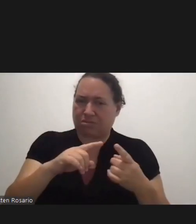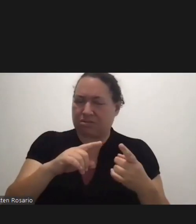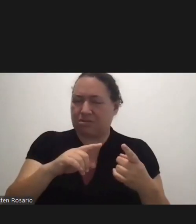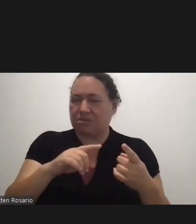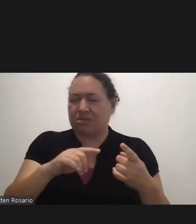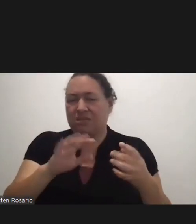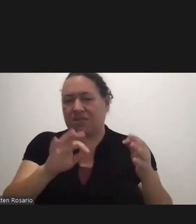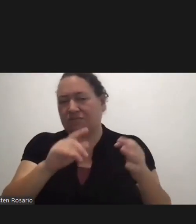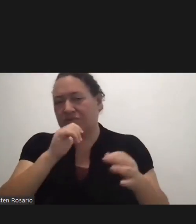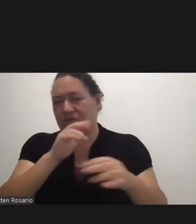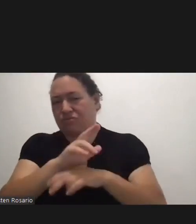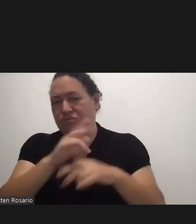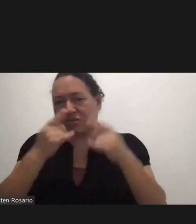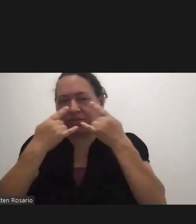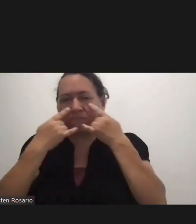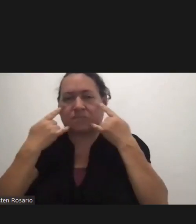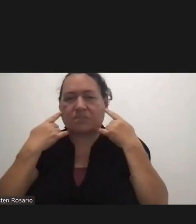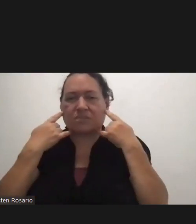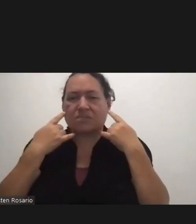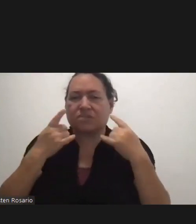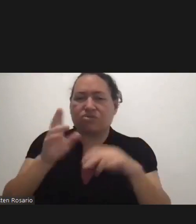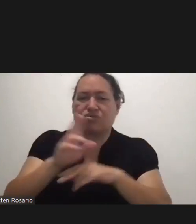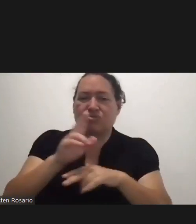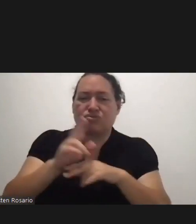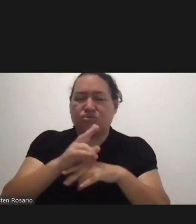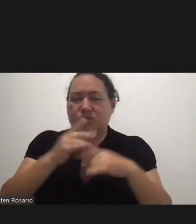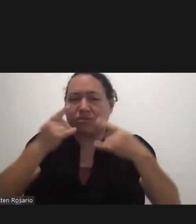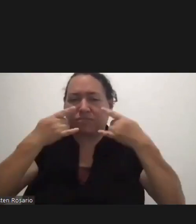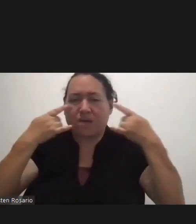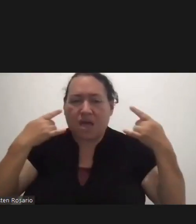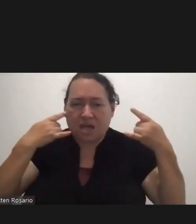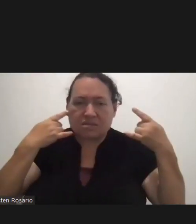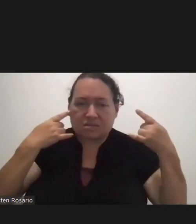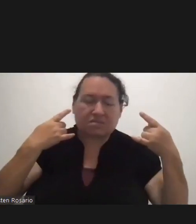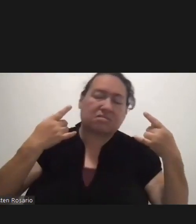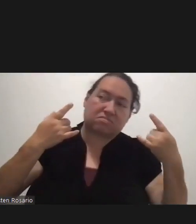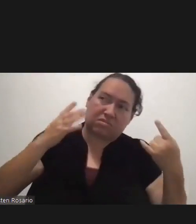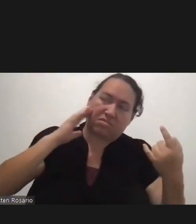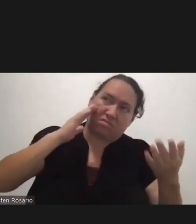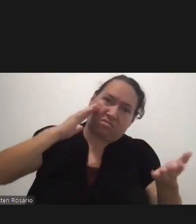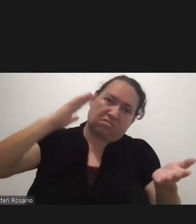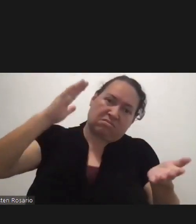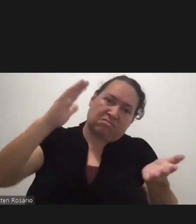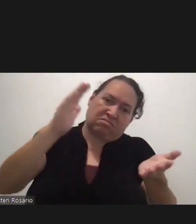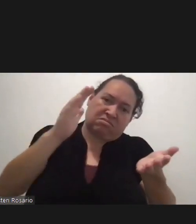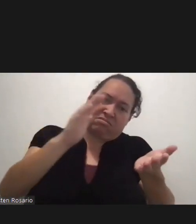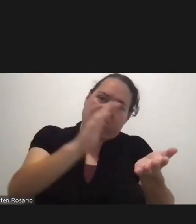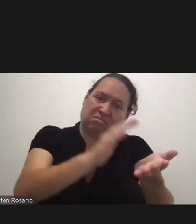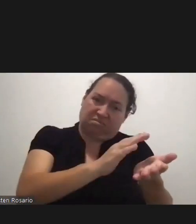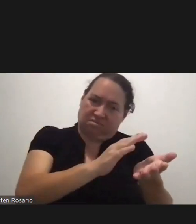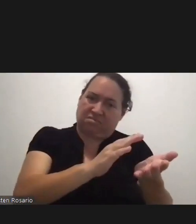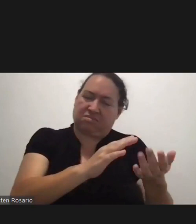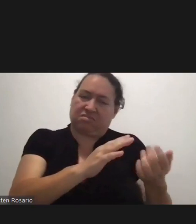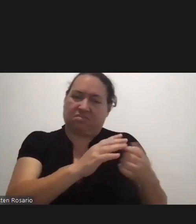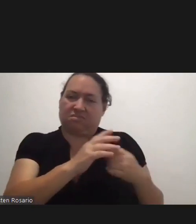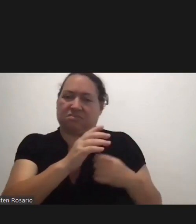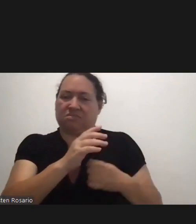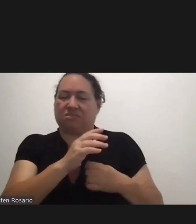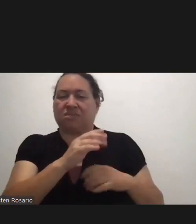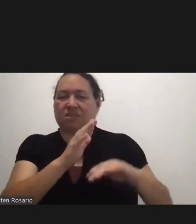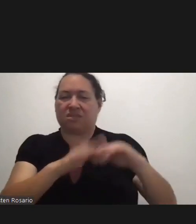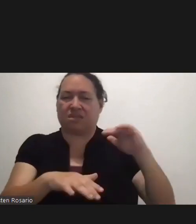A Mask If You Are Wearing A Mask Then Your Risk Becomes So Much Less To Getting